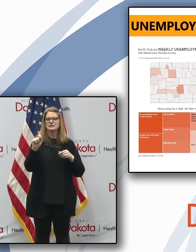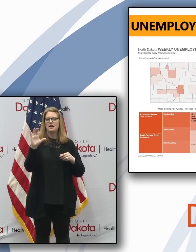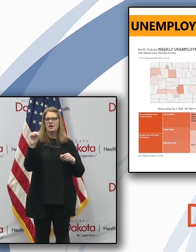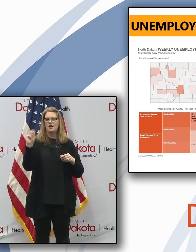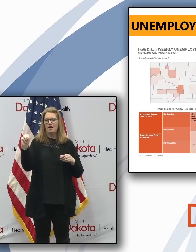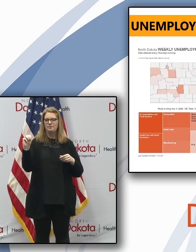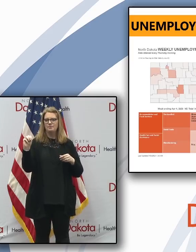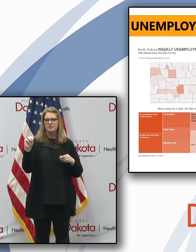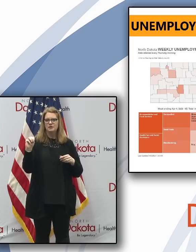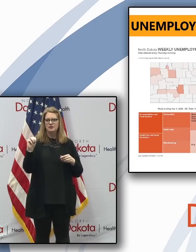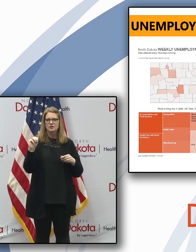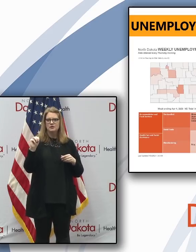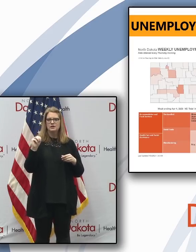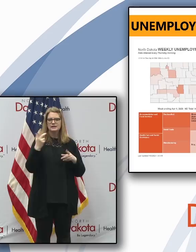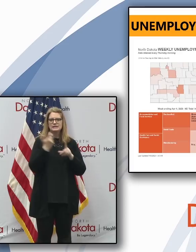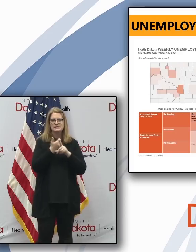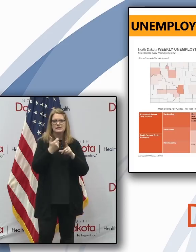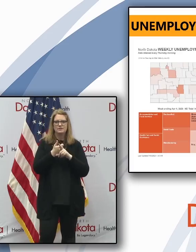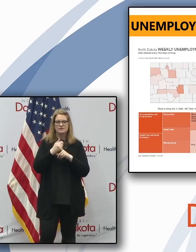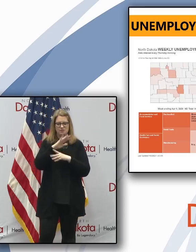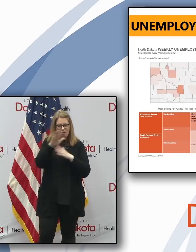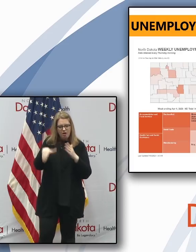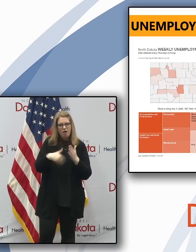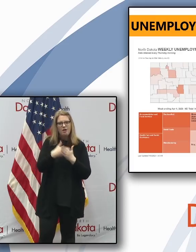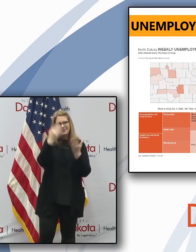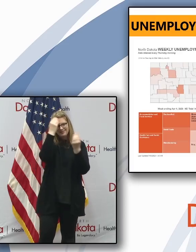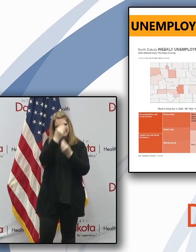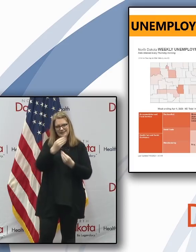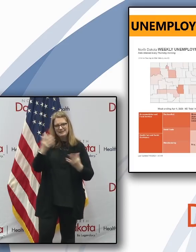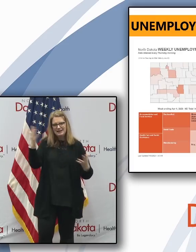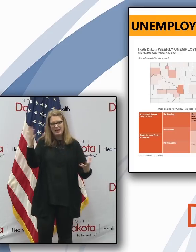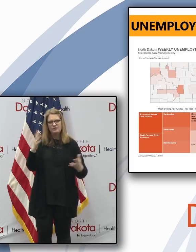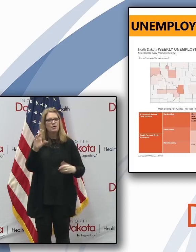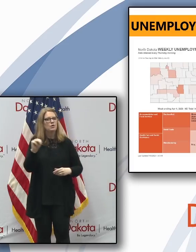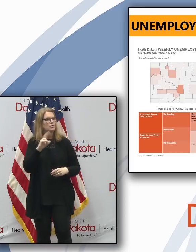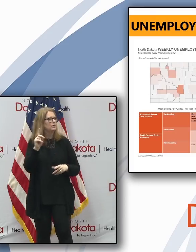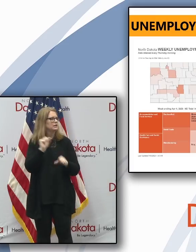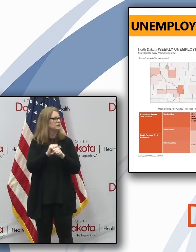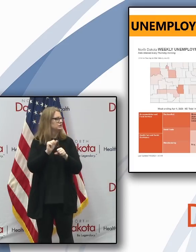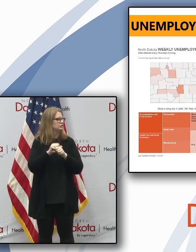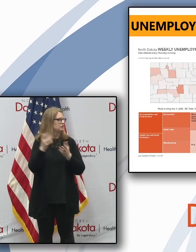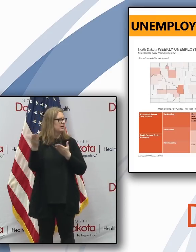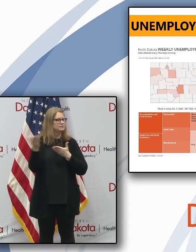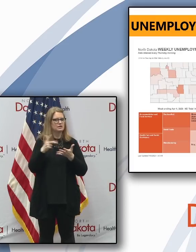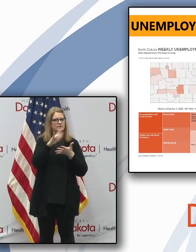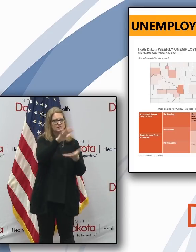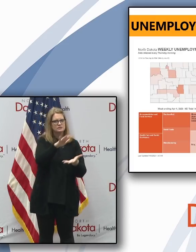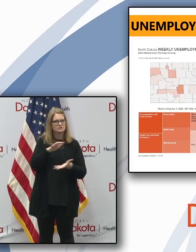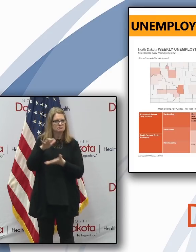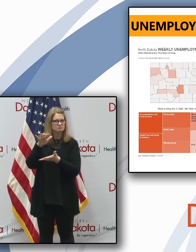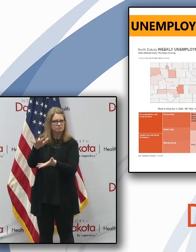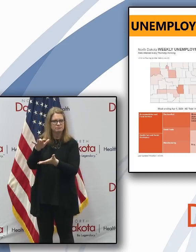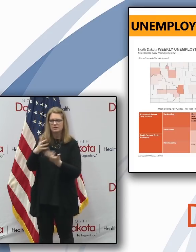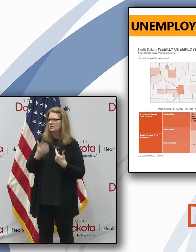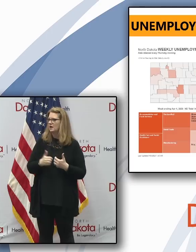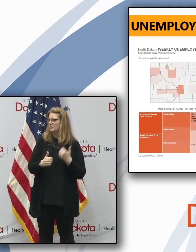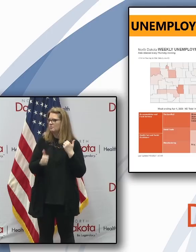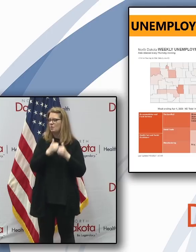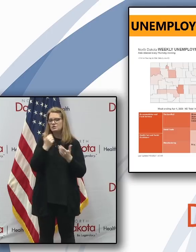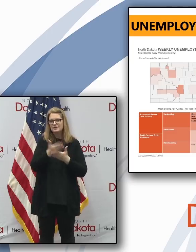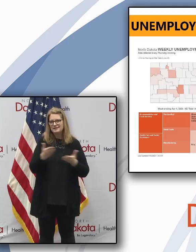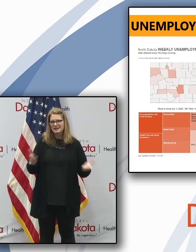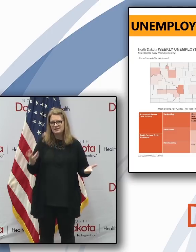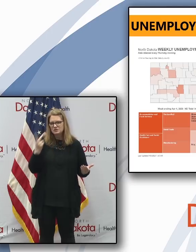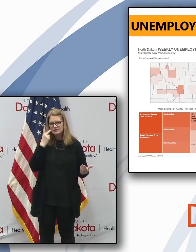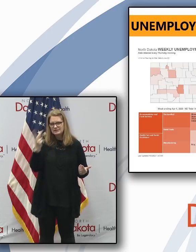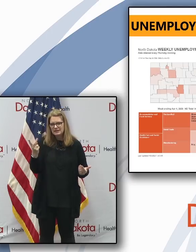This is populated by all the data that comes from North Dakota job service. And you can find most of the things that you're looking